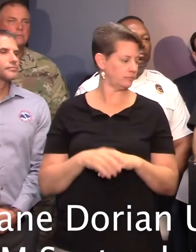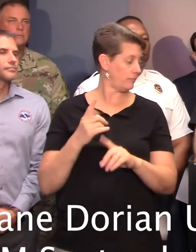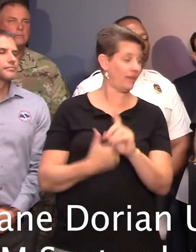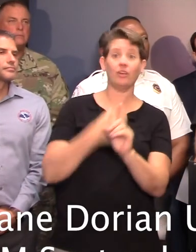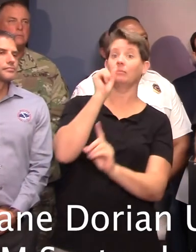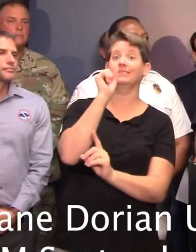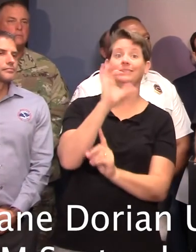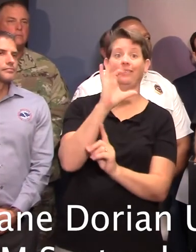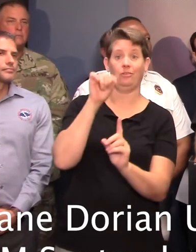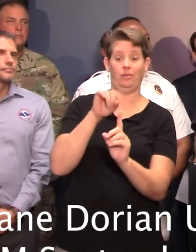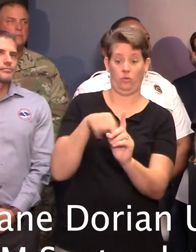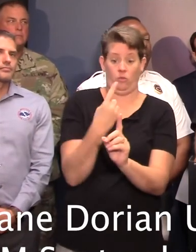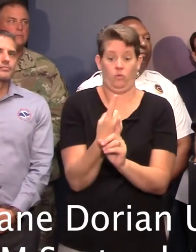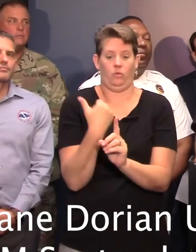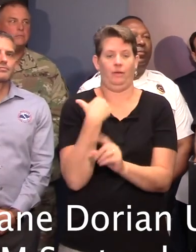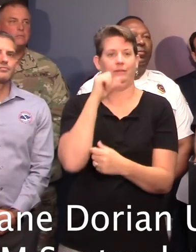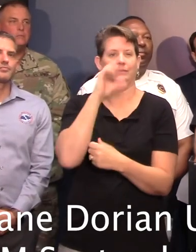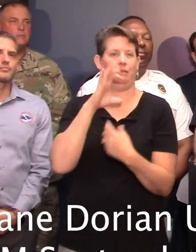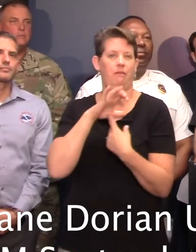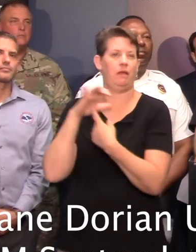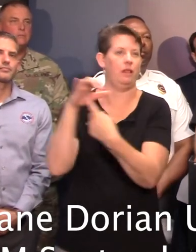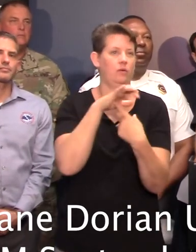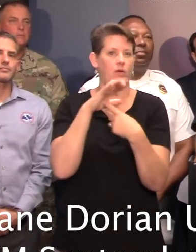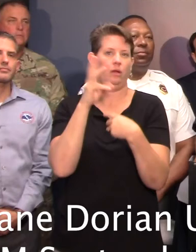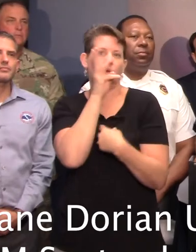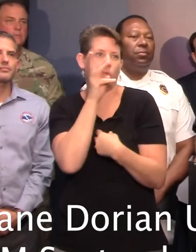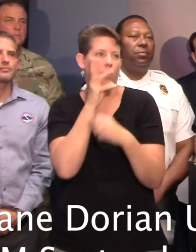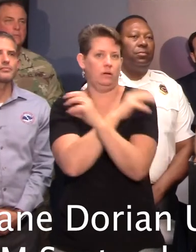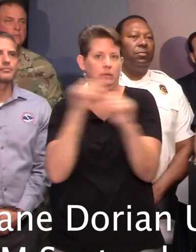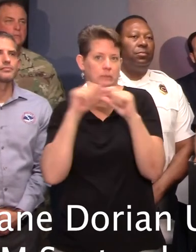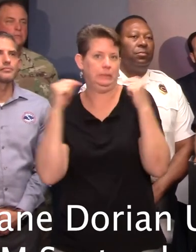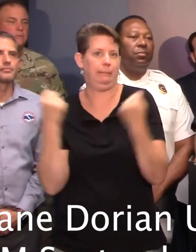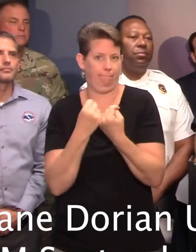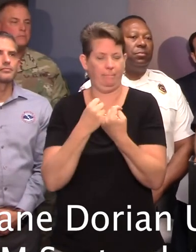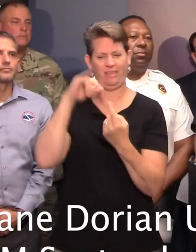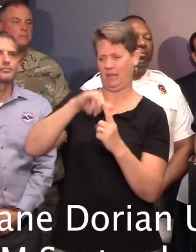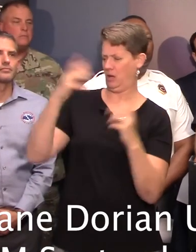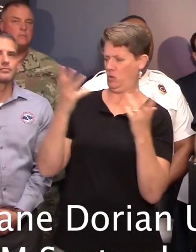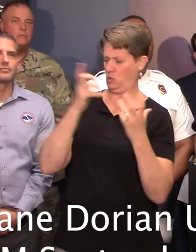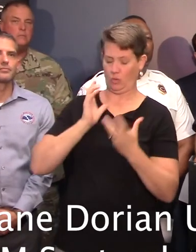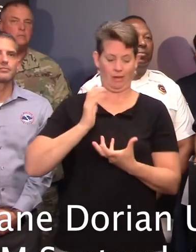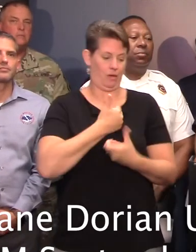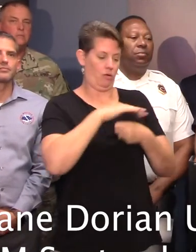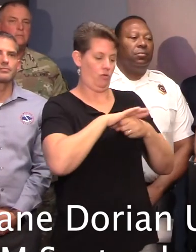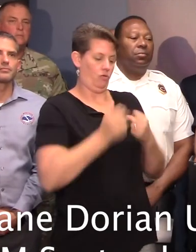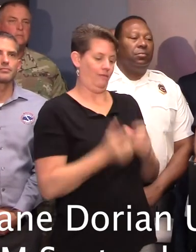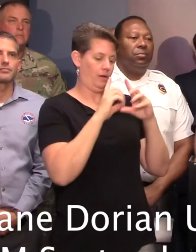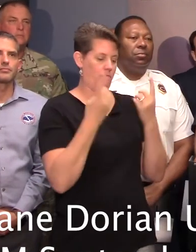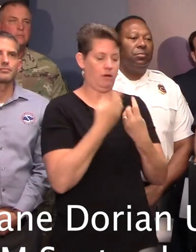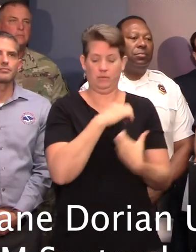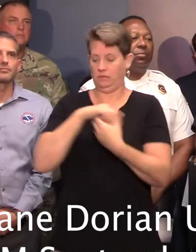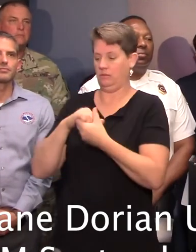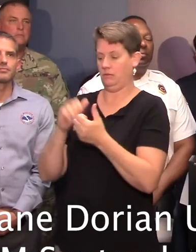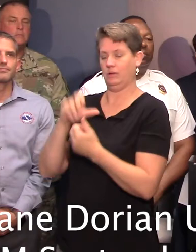Carolina resources, we have the South Carolina Helicopter Aquatic Rescue Team, which is a partnership between our office, local fire departments, and the